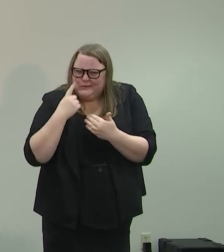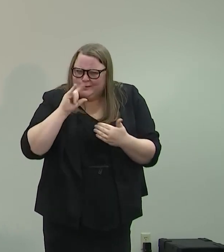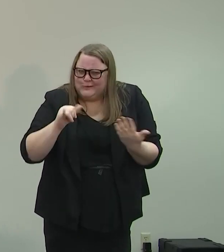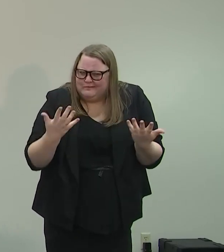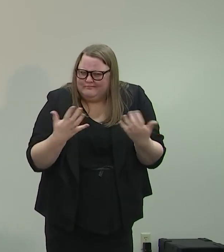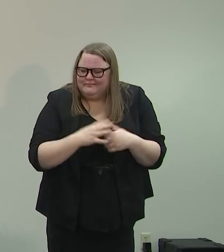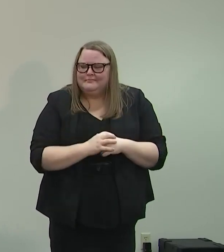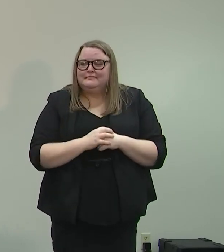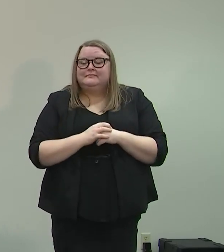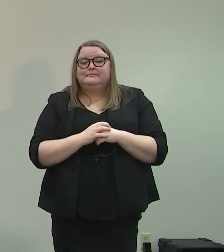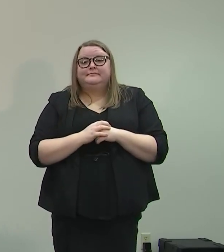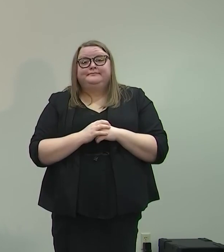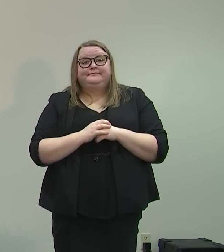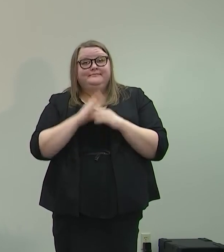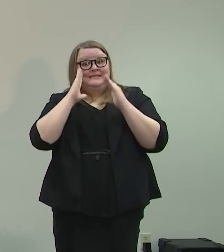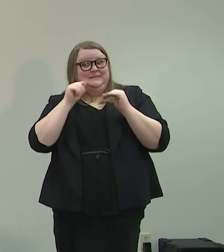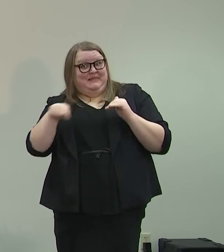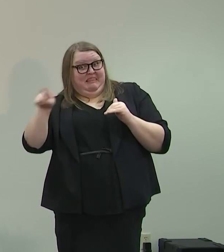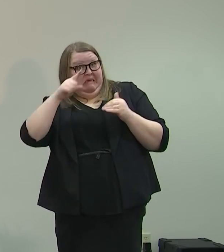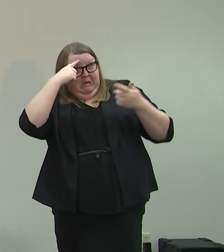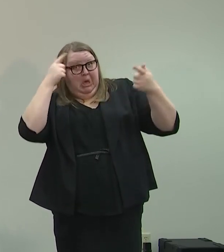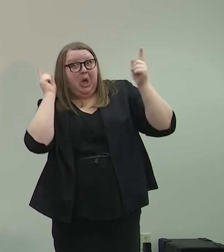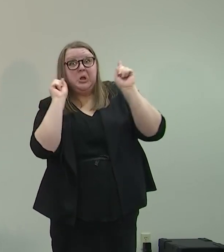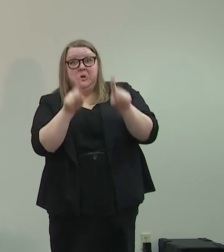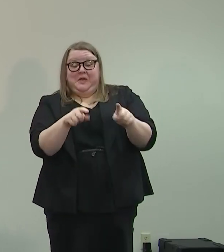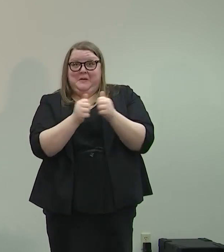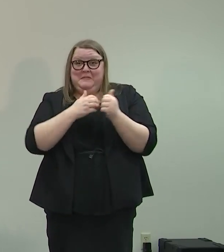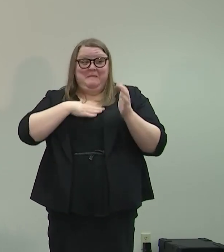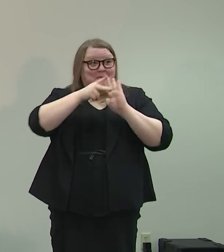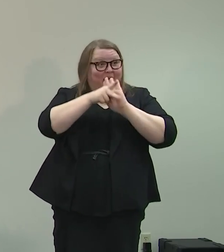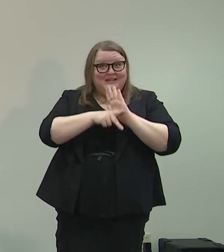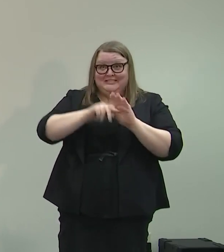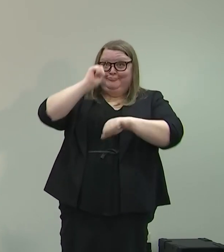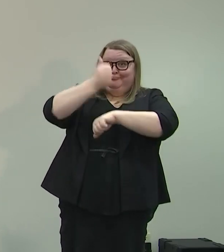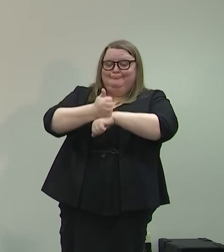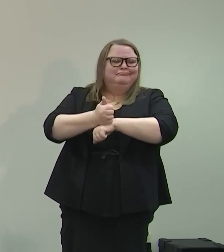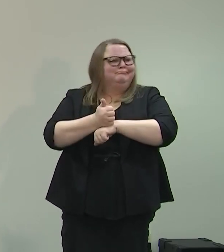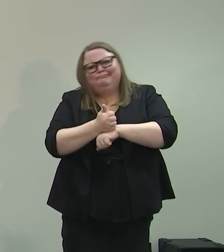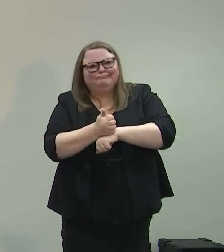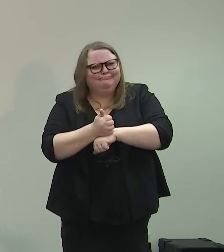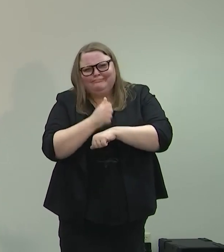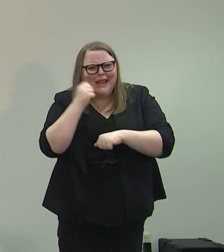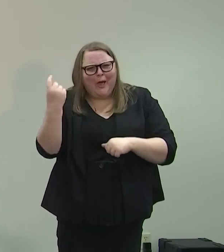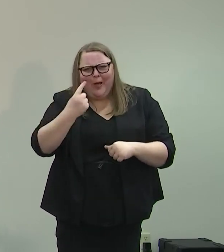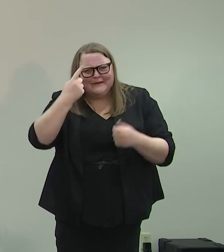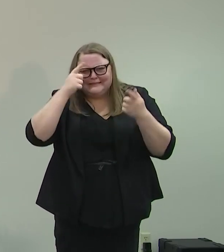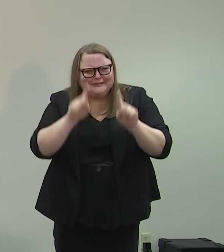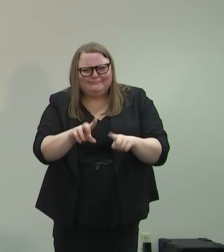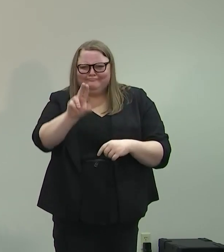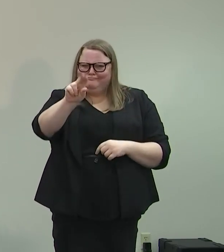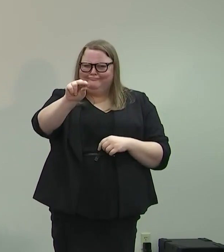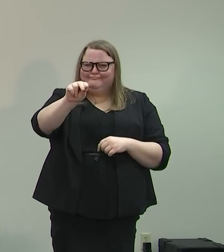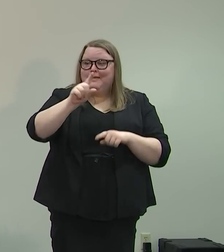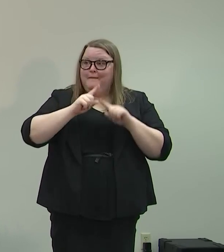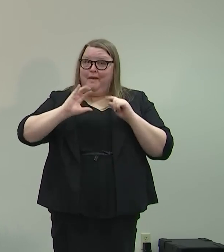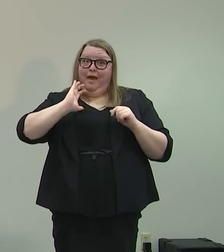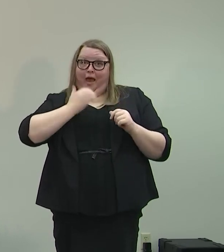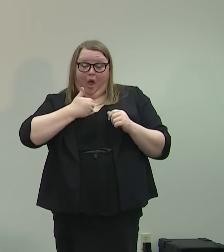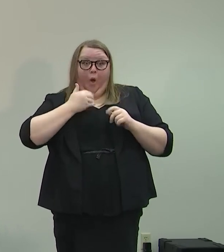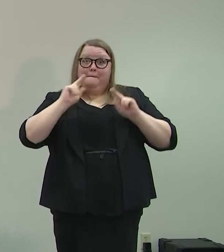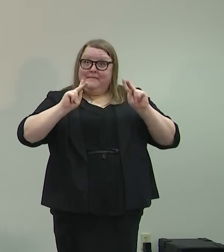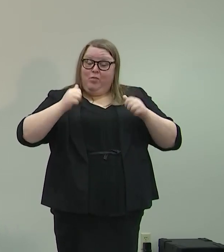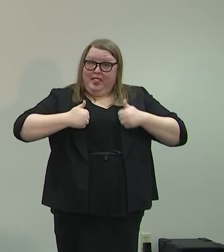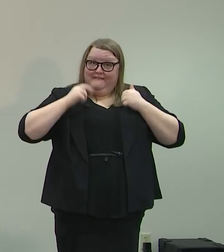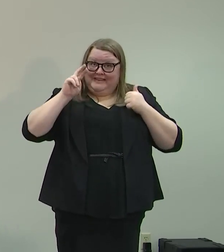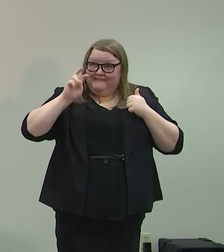I expect that they might not always agree with policies that we put in place, but all of our citizens are worthy of